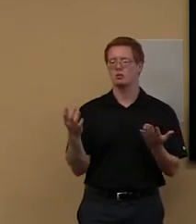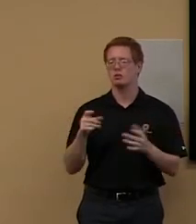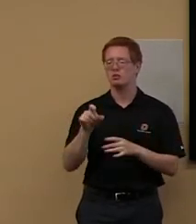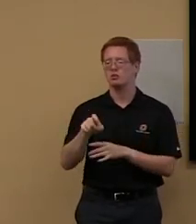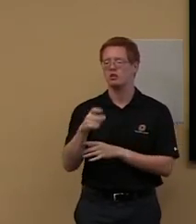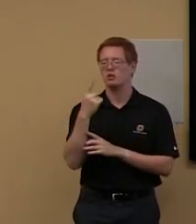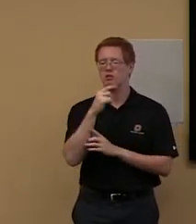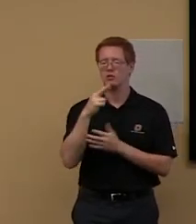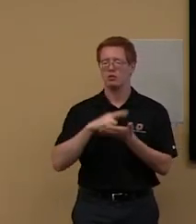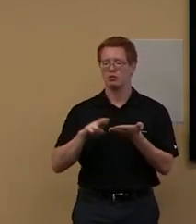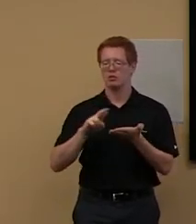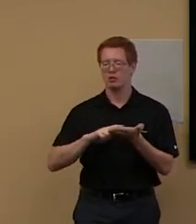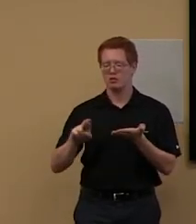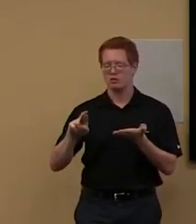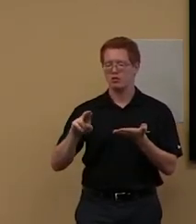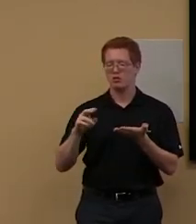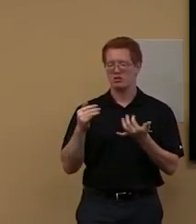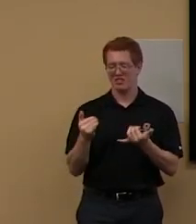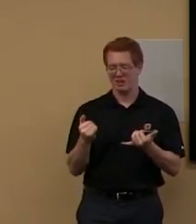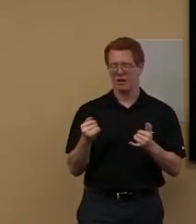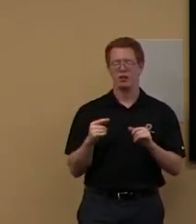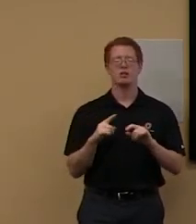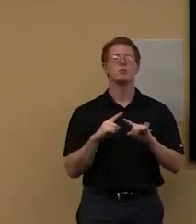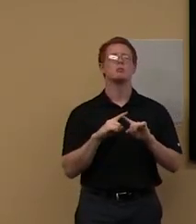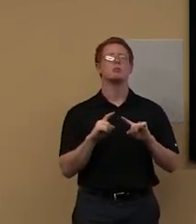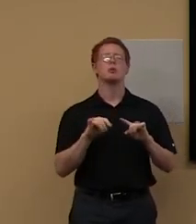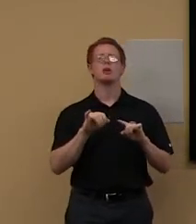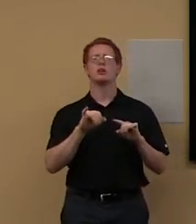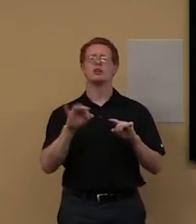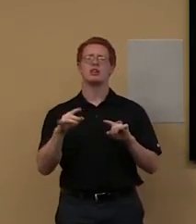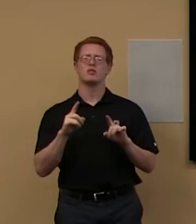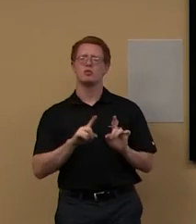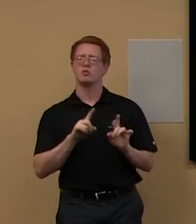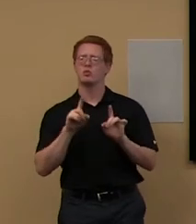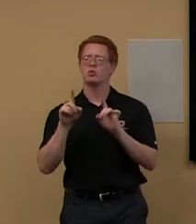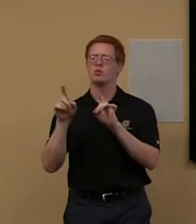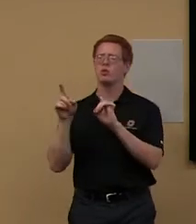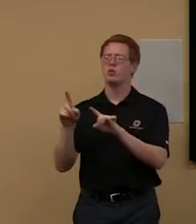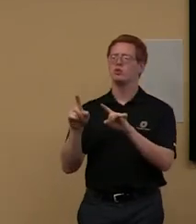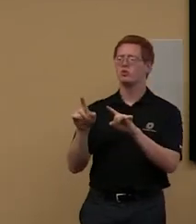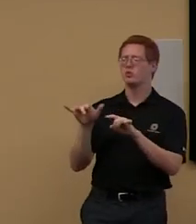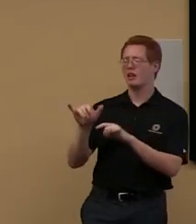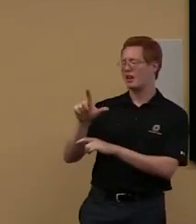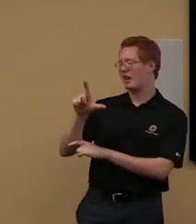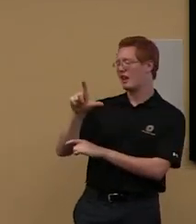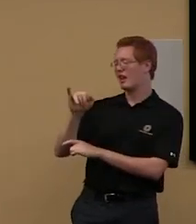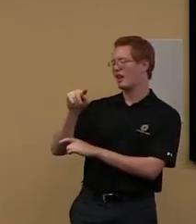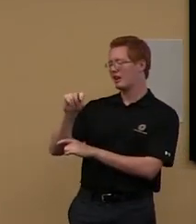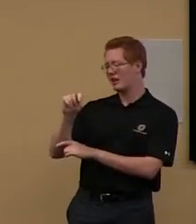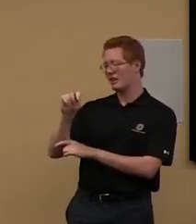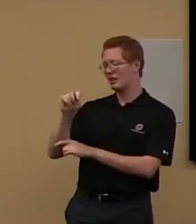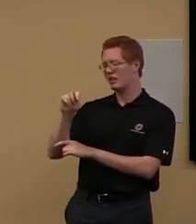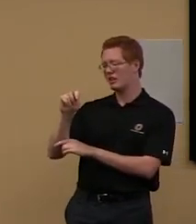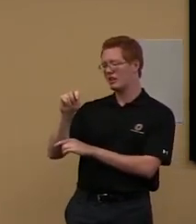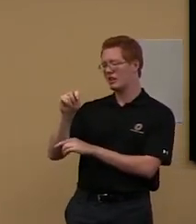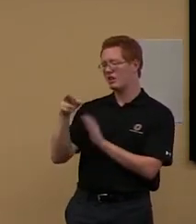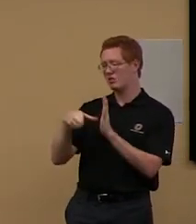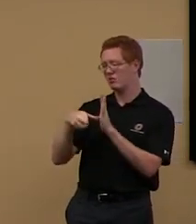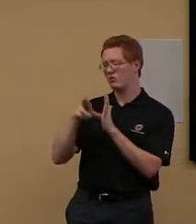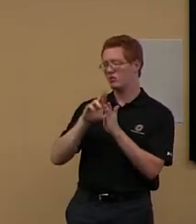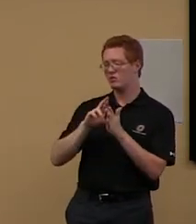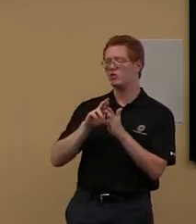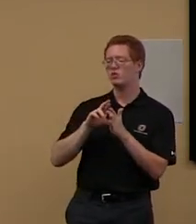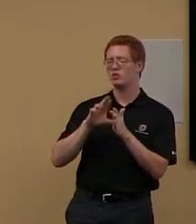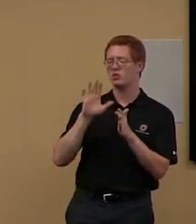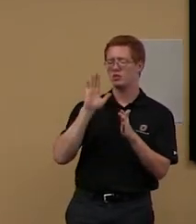today. Um, but if you, um, if you come to the, the literature review, we'll definitely have,